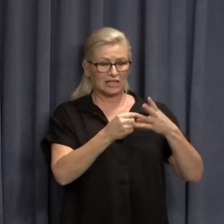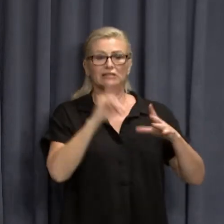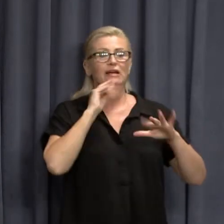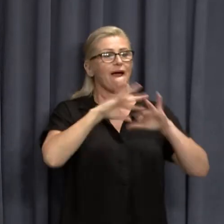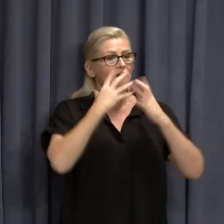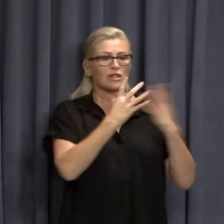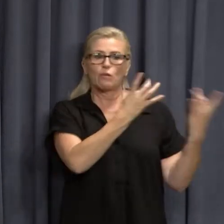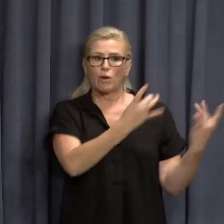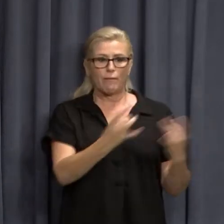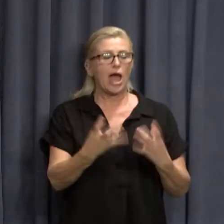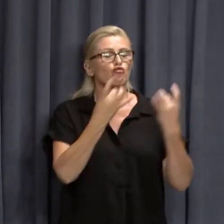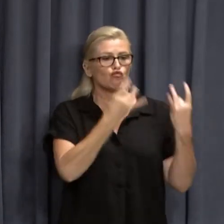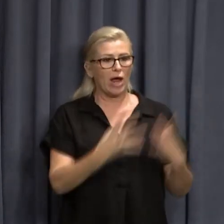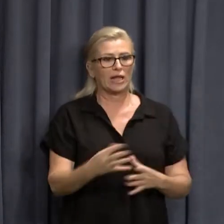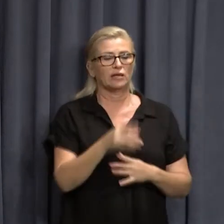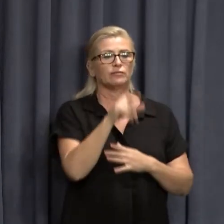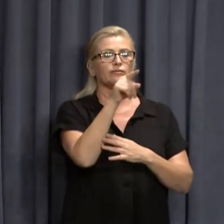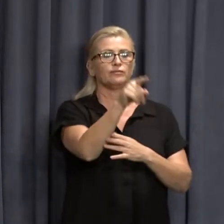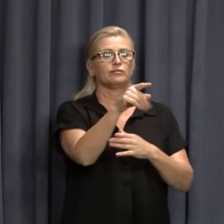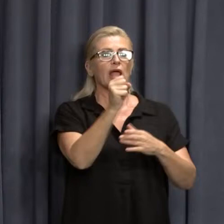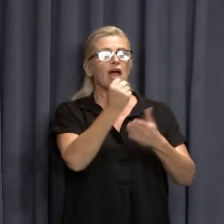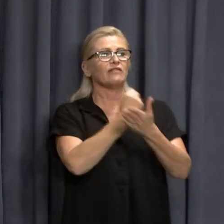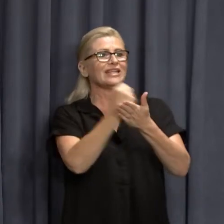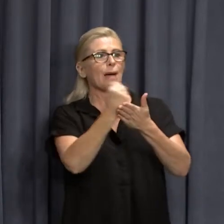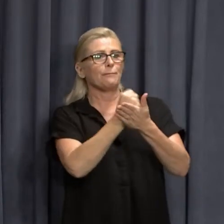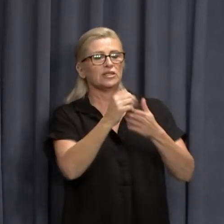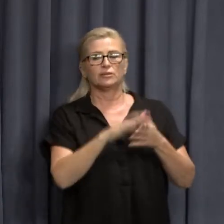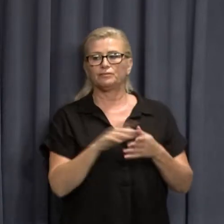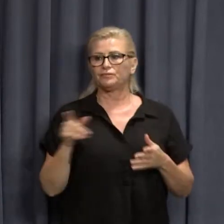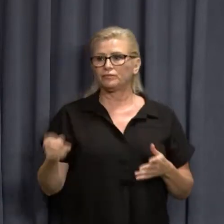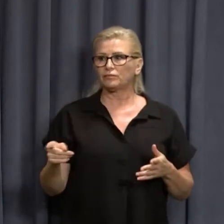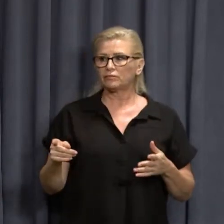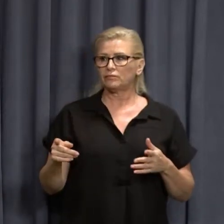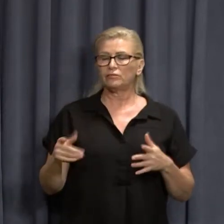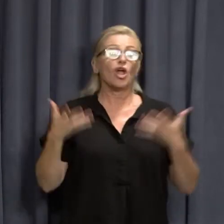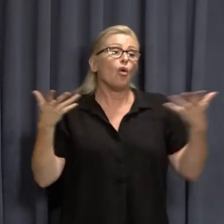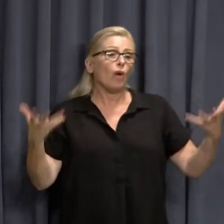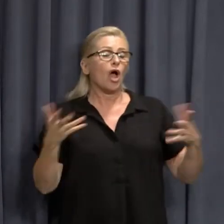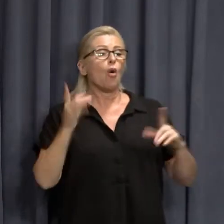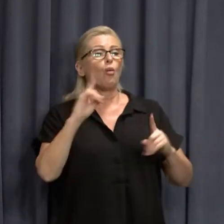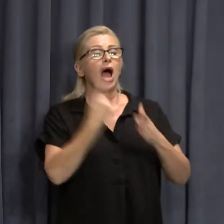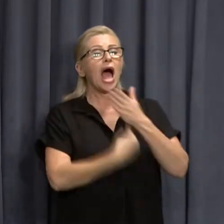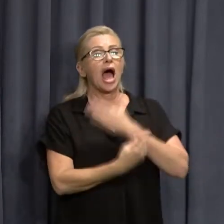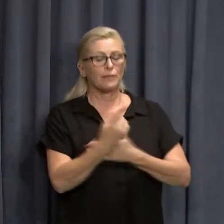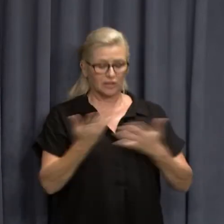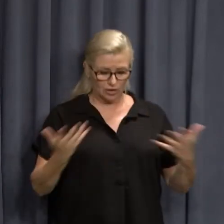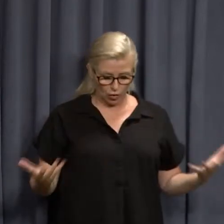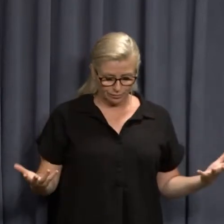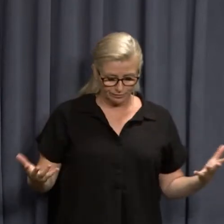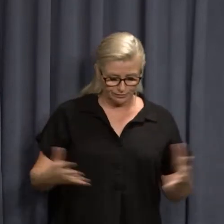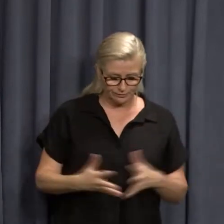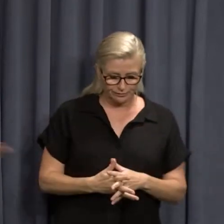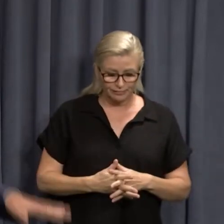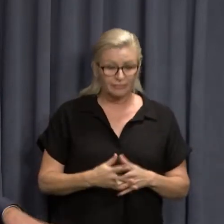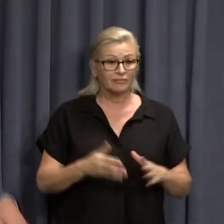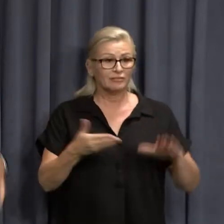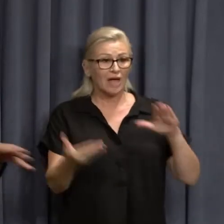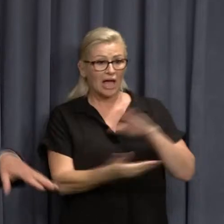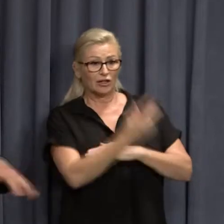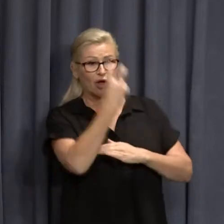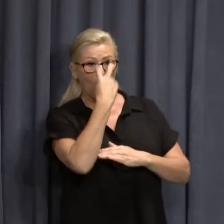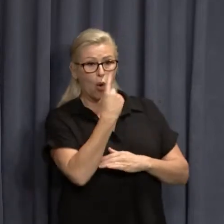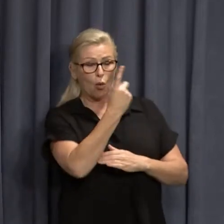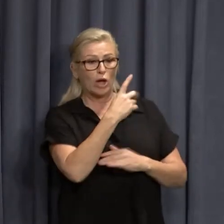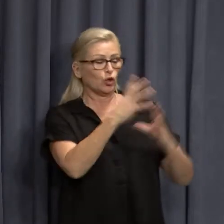being put in place. Any numbers on what, yeah? Well, often what happens is, look, um, under the old regime, they cancel the